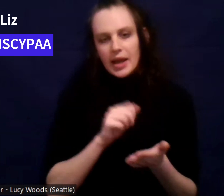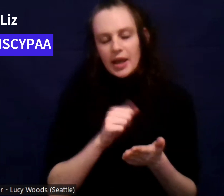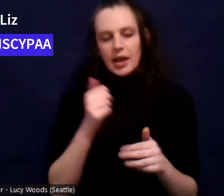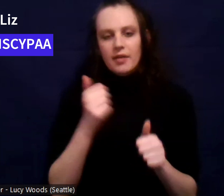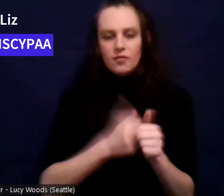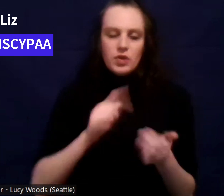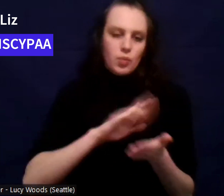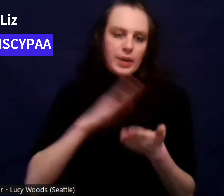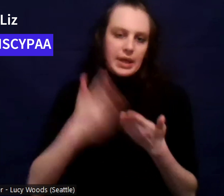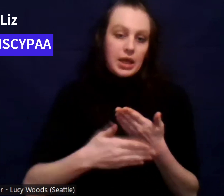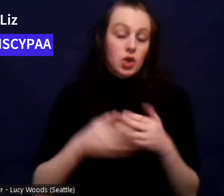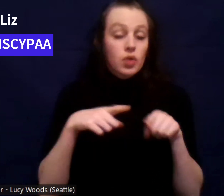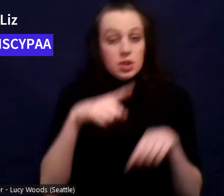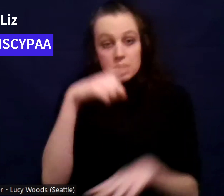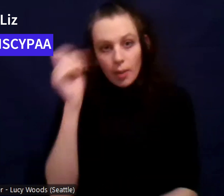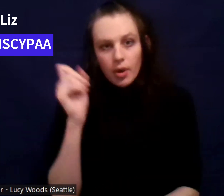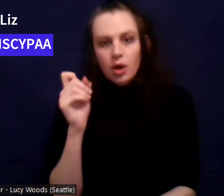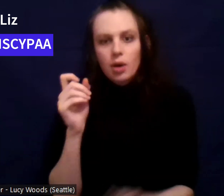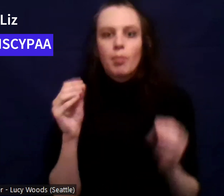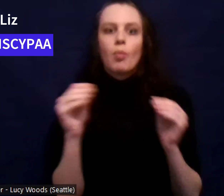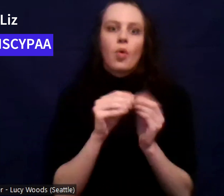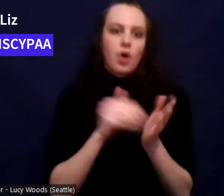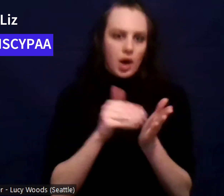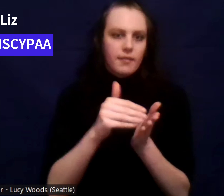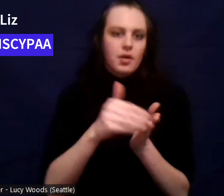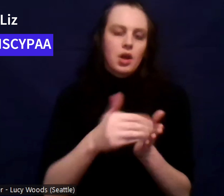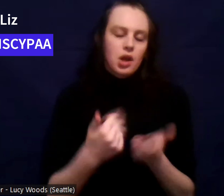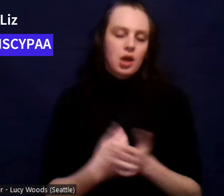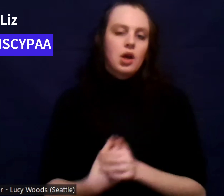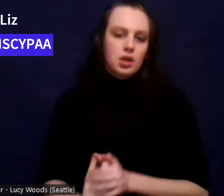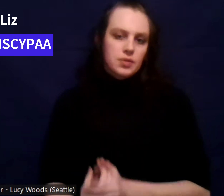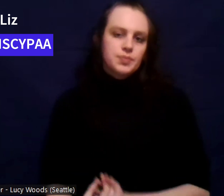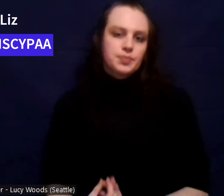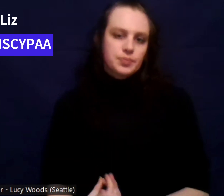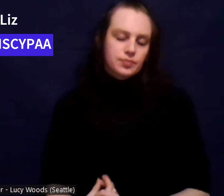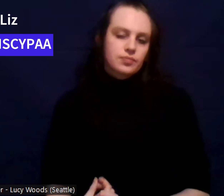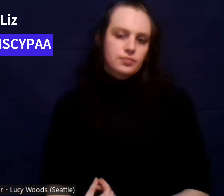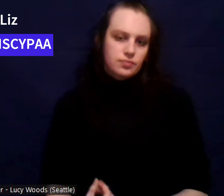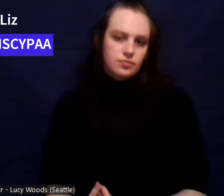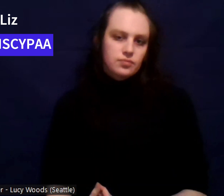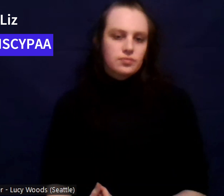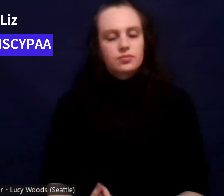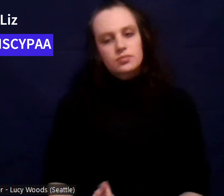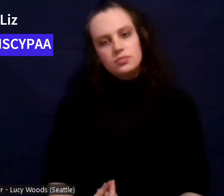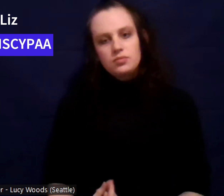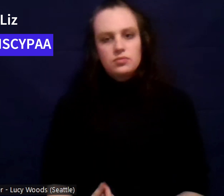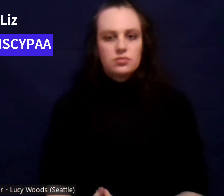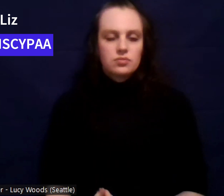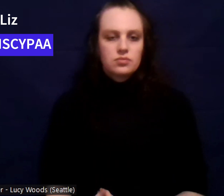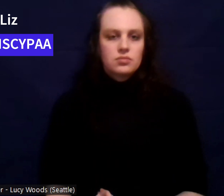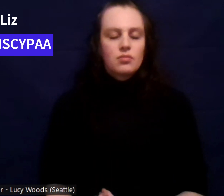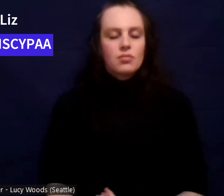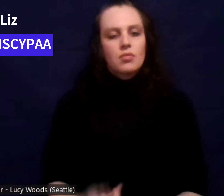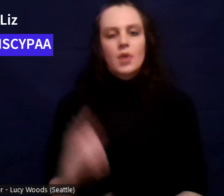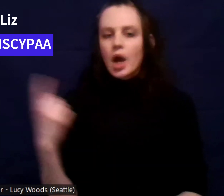more than that. Um, and it was always like hard liquor